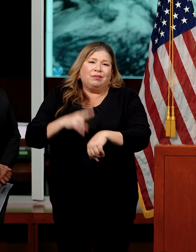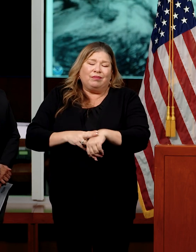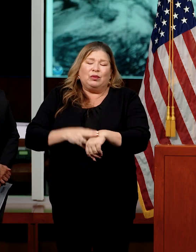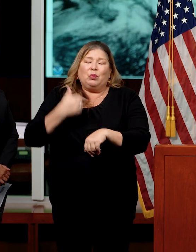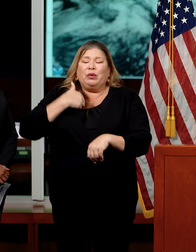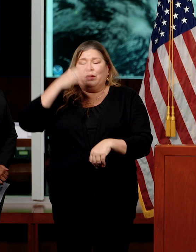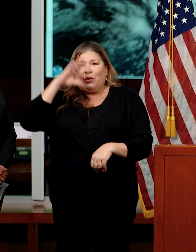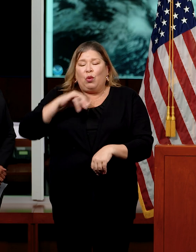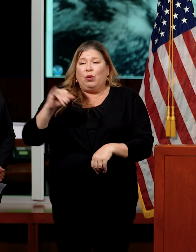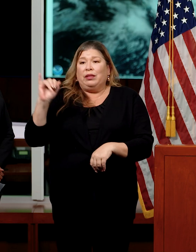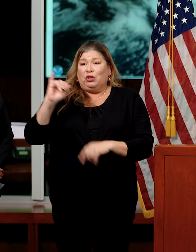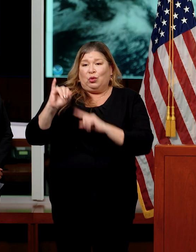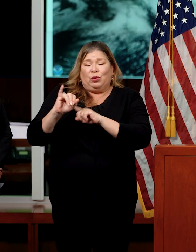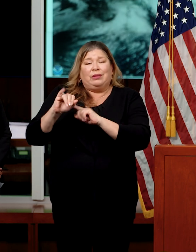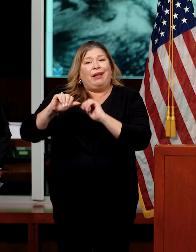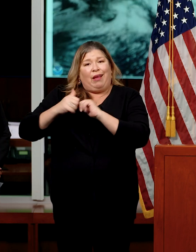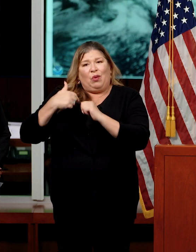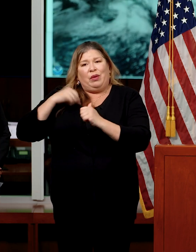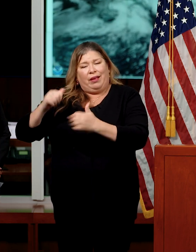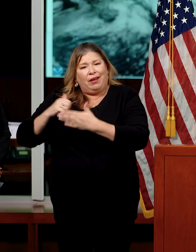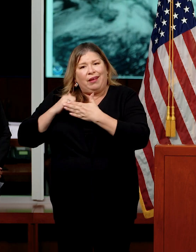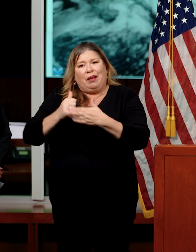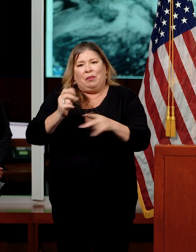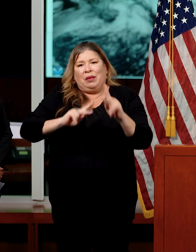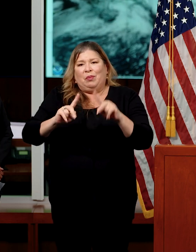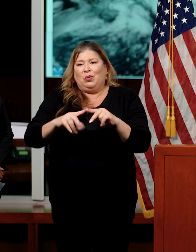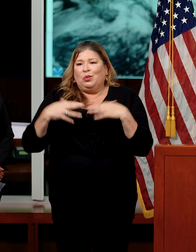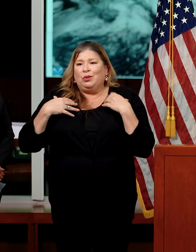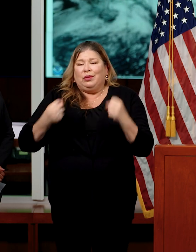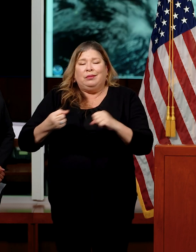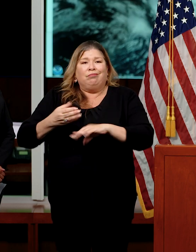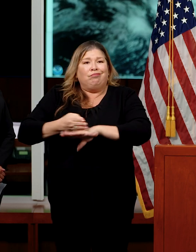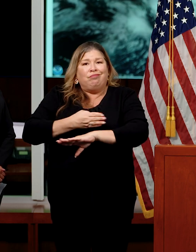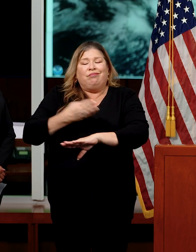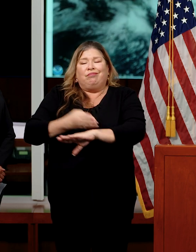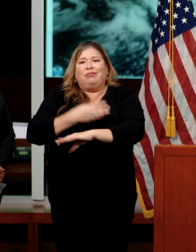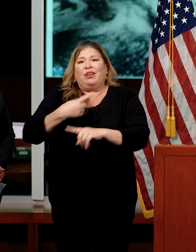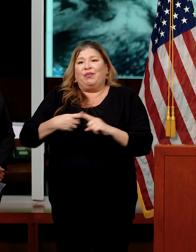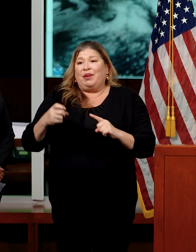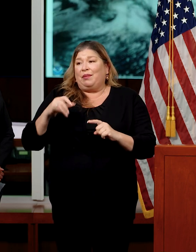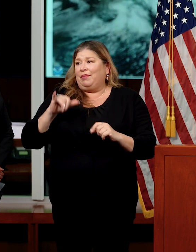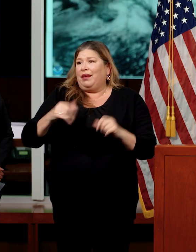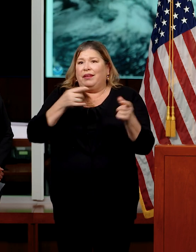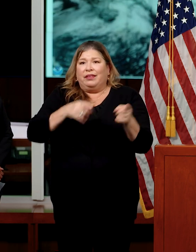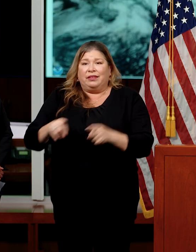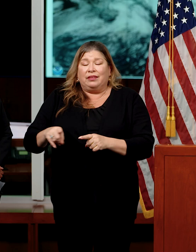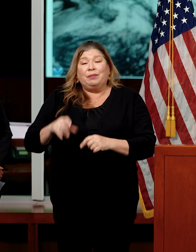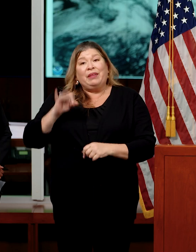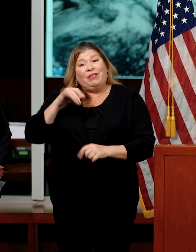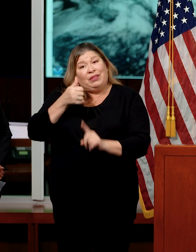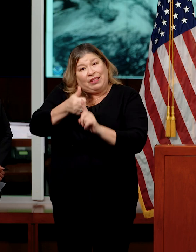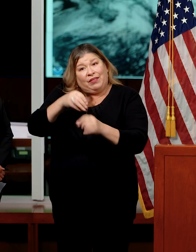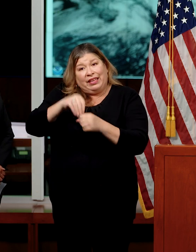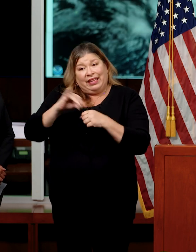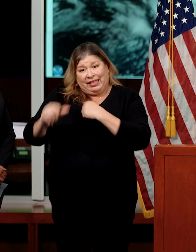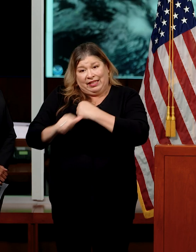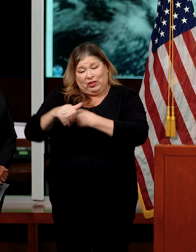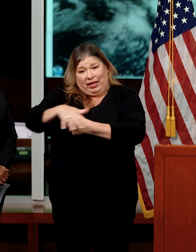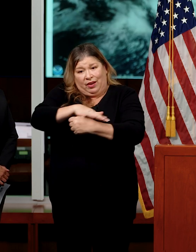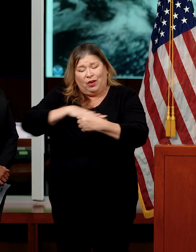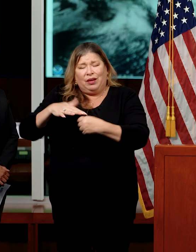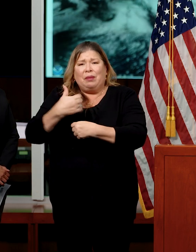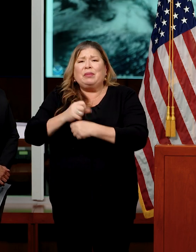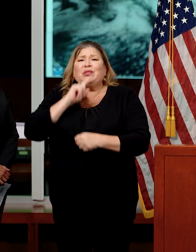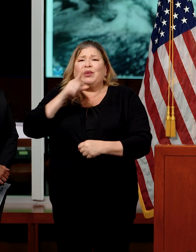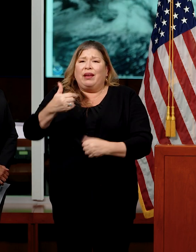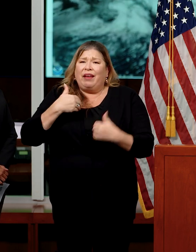is the primary means of helping people recover from events like this. We want to make sure that if people are in a risky area that they have flood insurance.